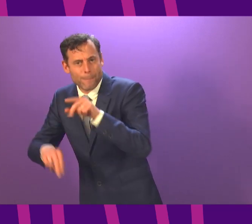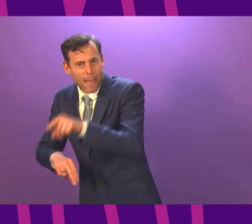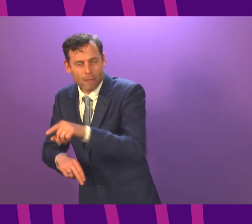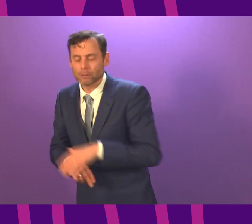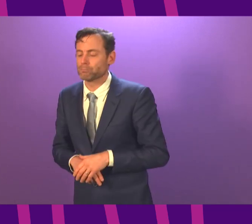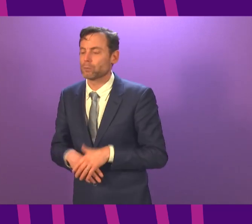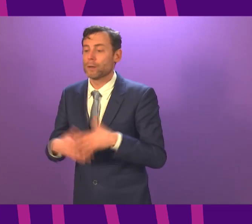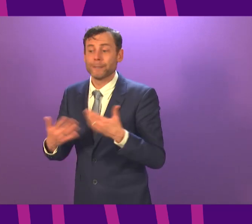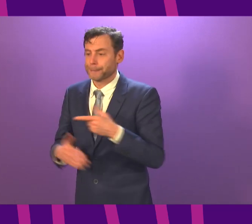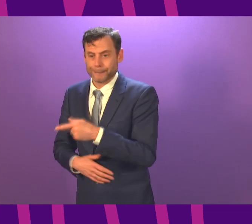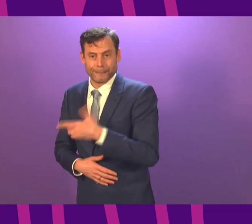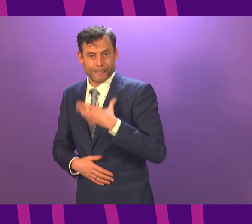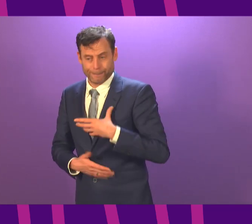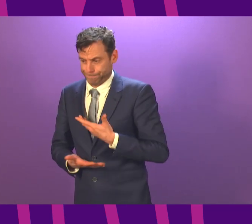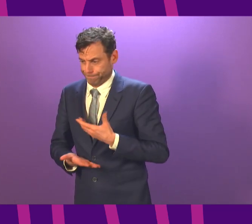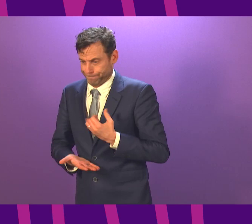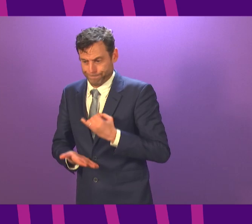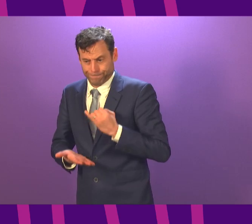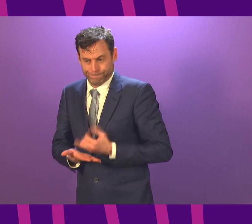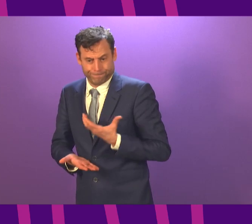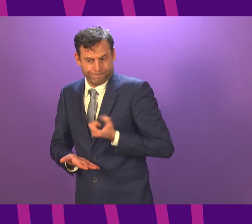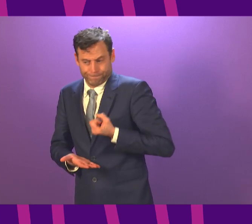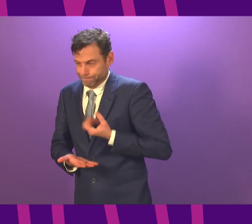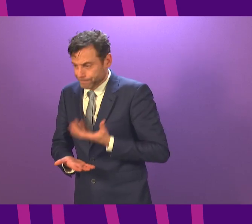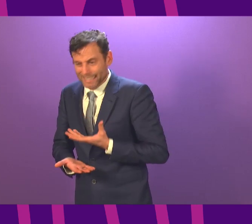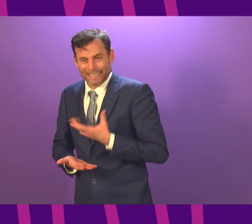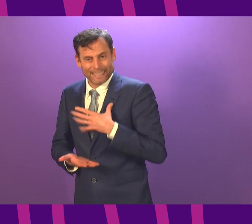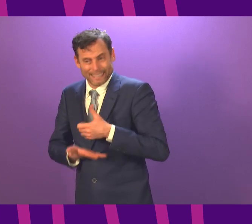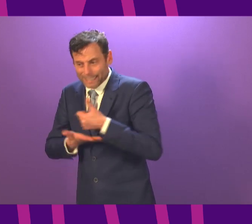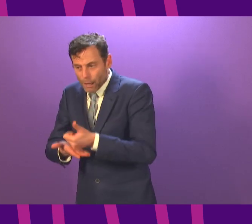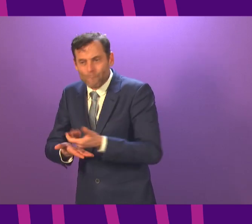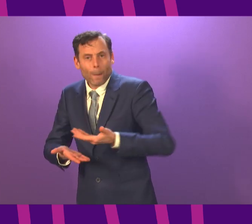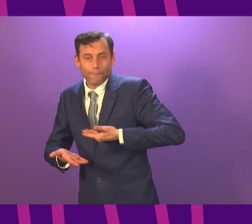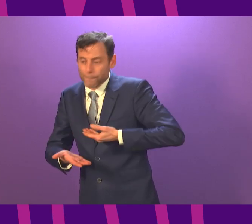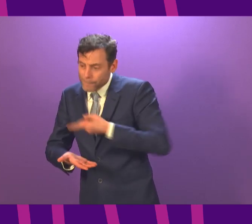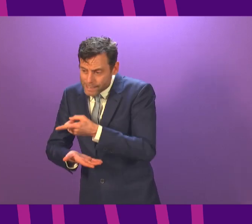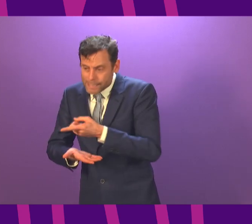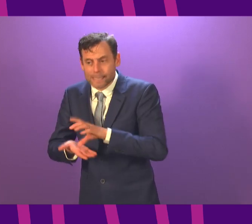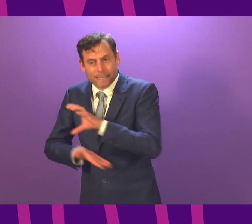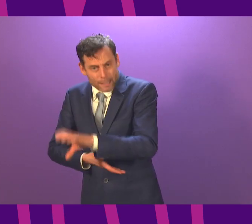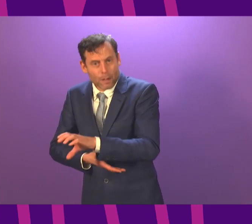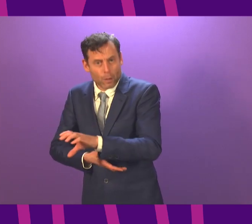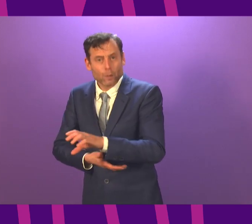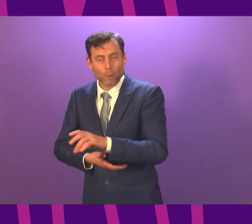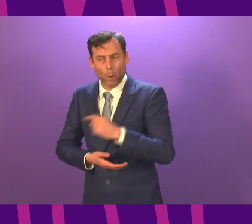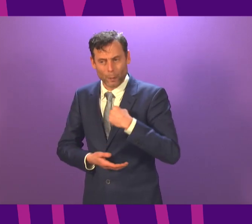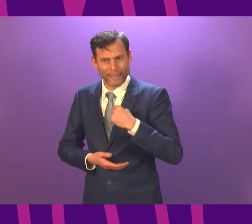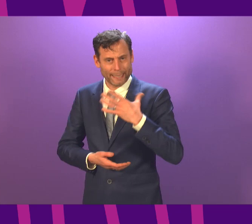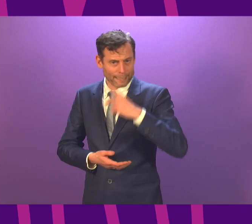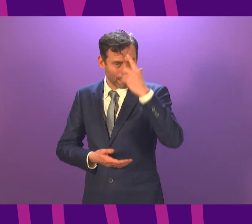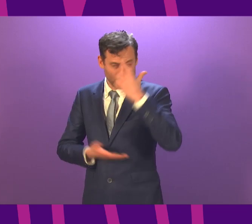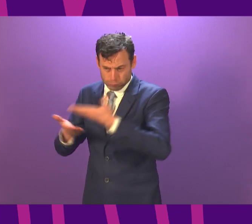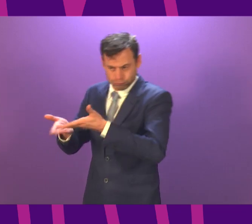support in addition to the support strands that are already there for business that we are going to be able to make available for companies affected.